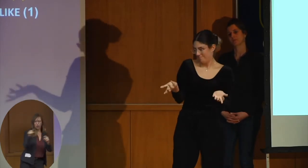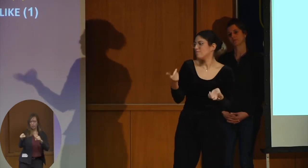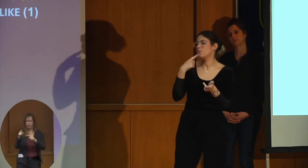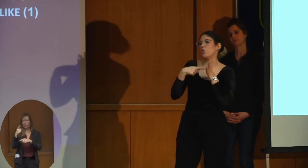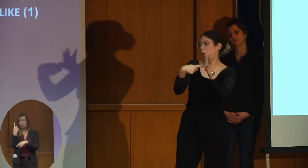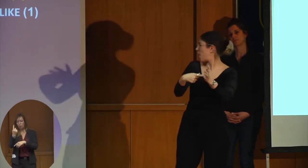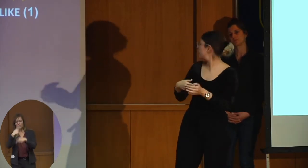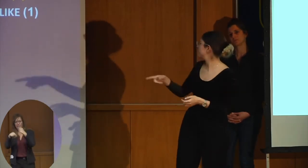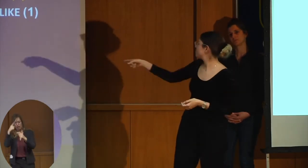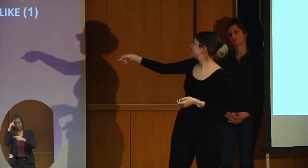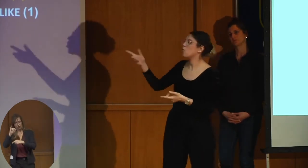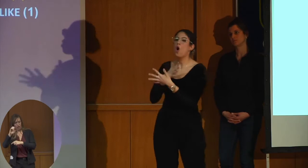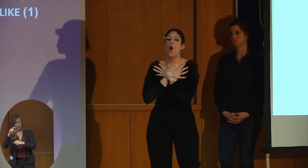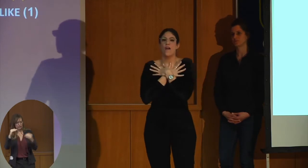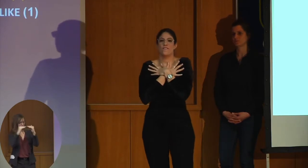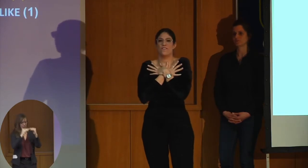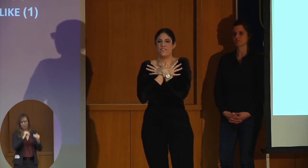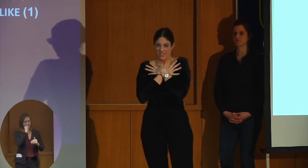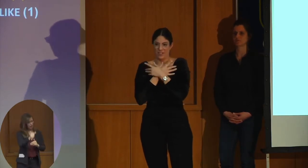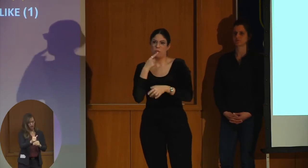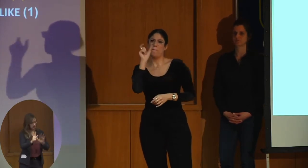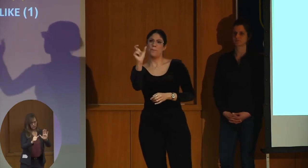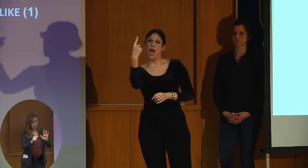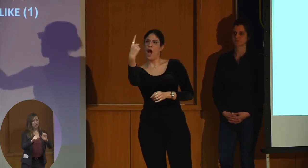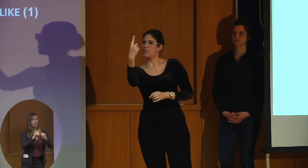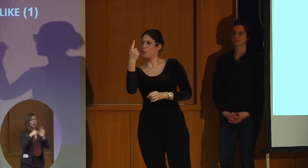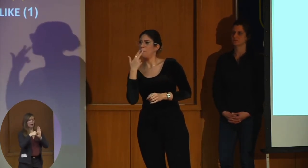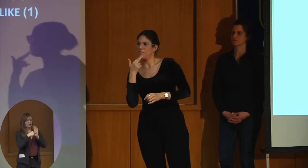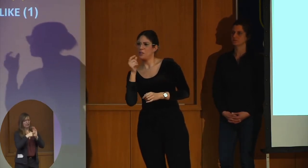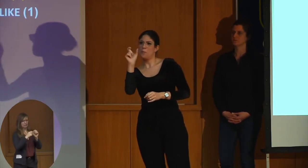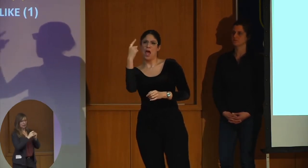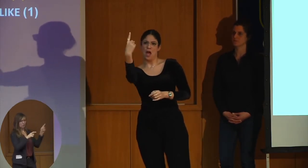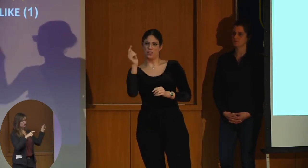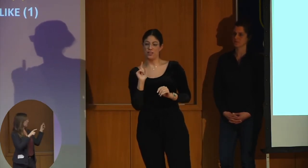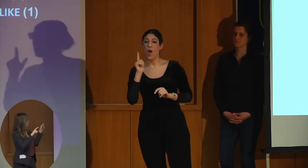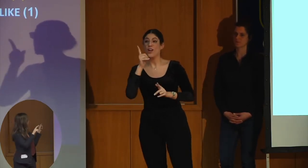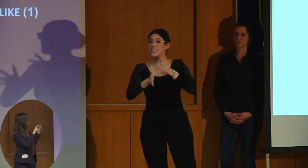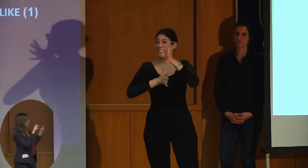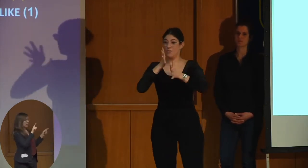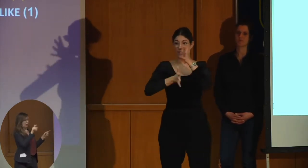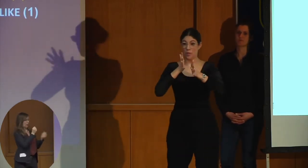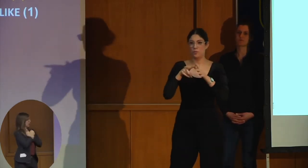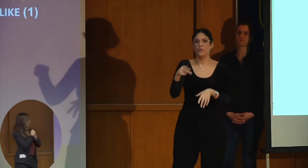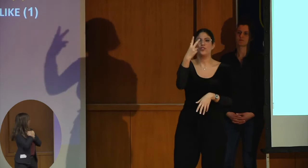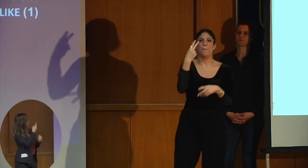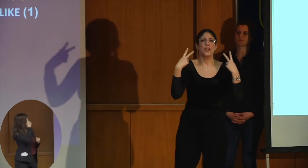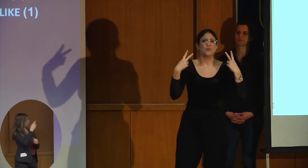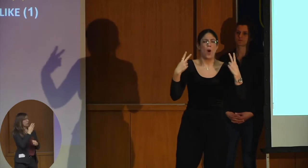sign in ISL. Let me give you an example. This sign for love, in Hebrew, it's one word. But in